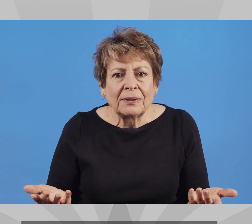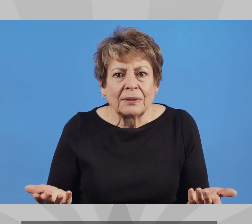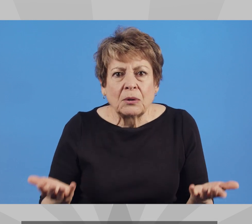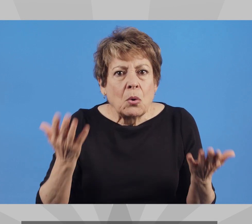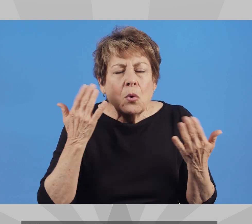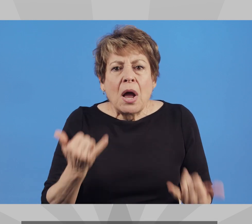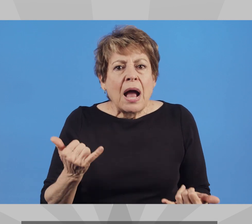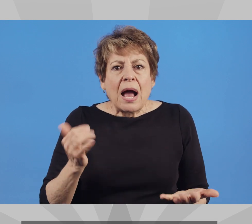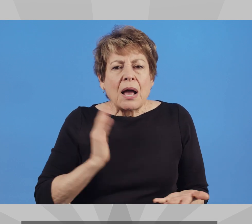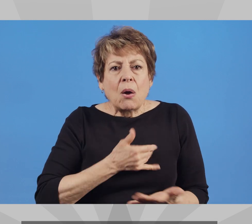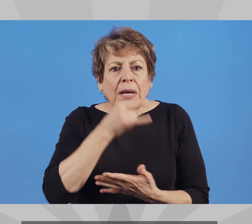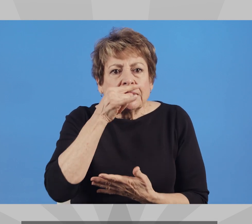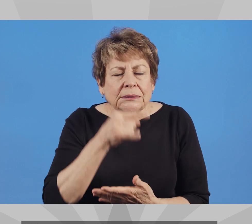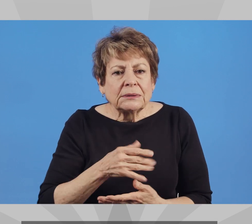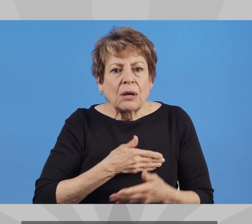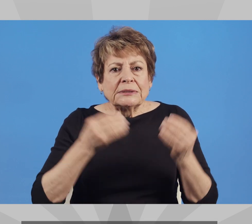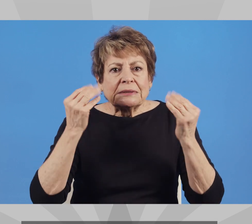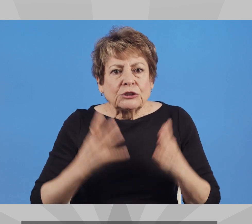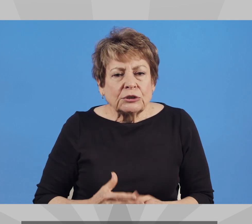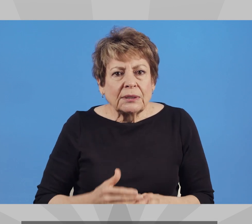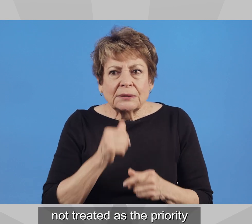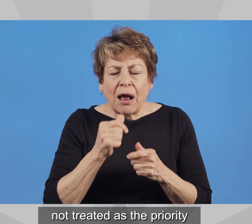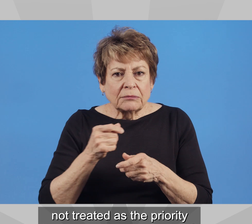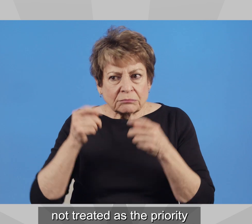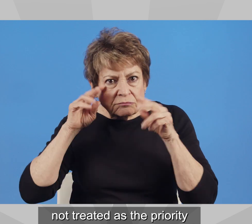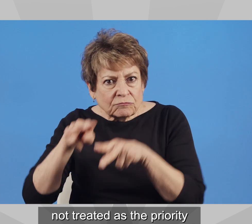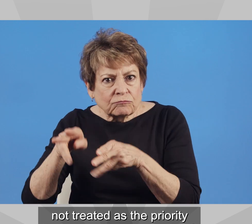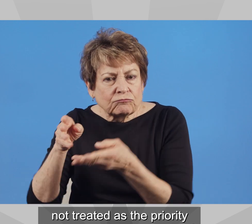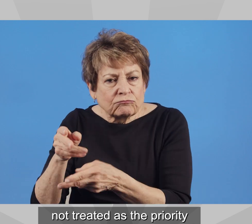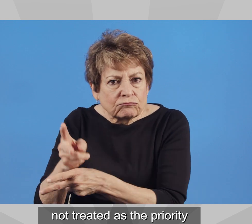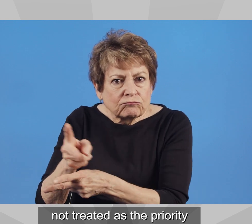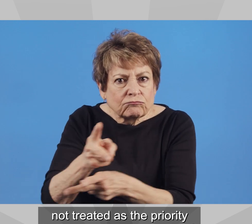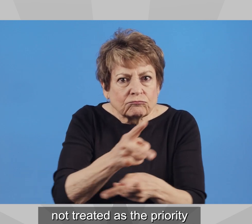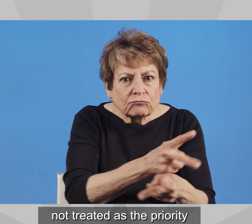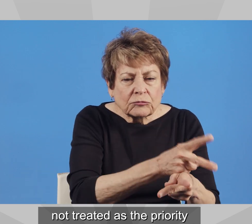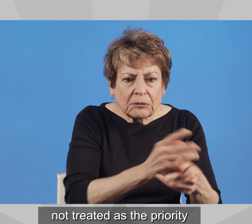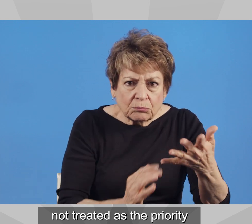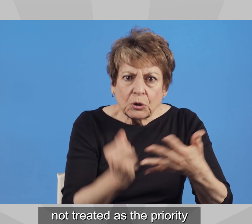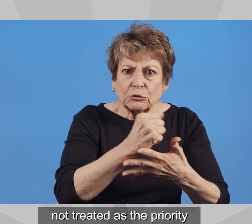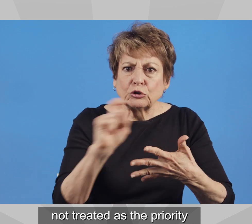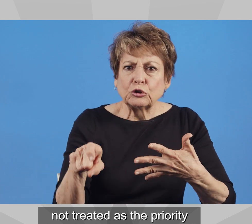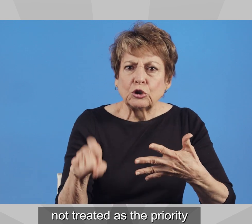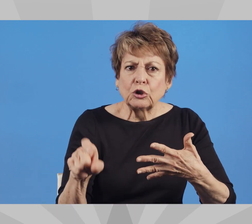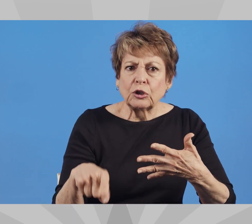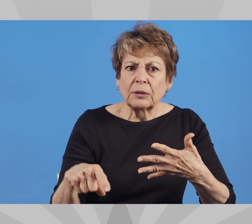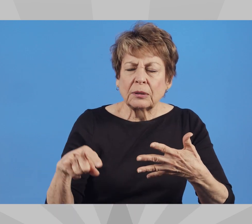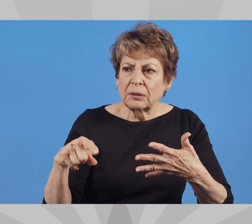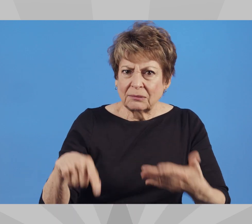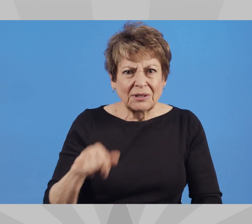Why are our kids and our teachers not treated as the priority they should be by our state?